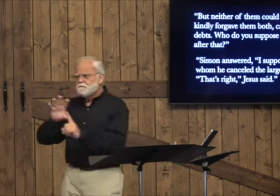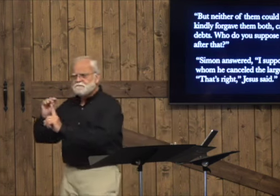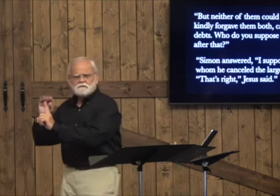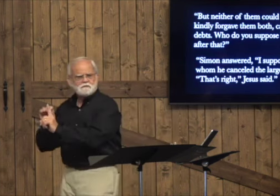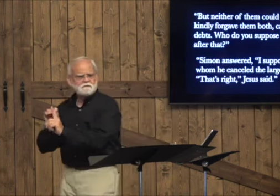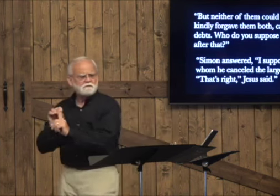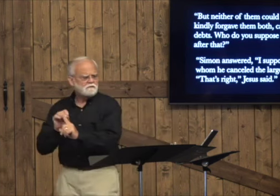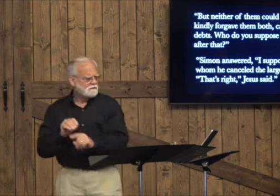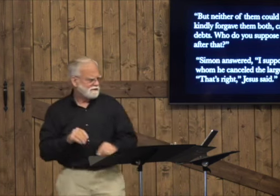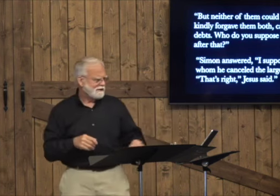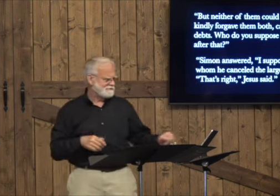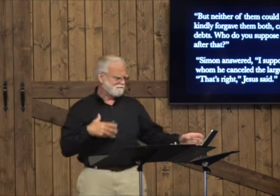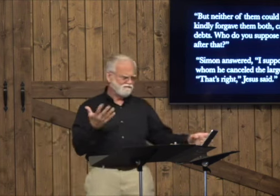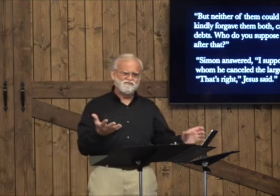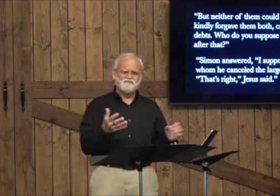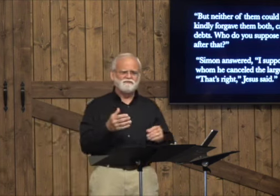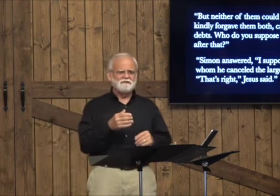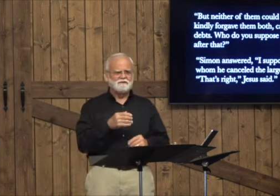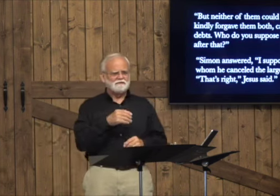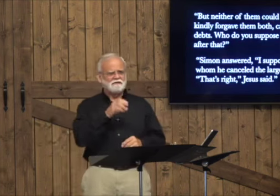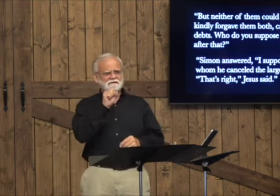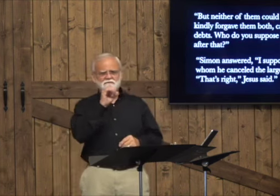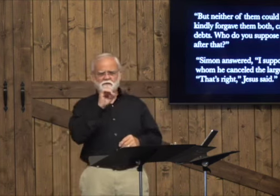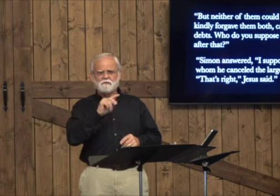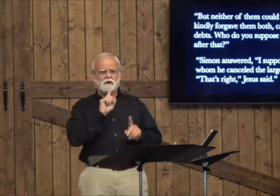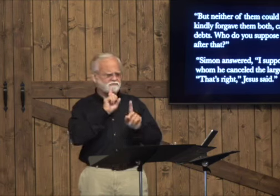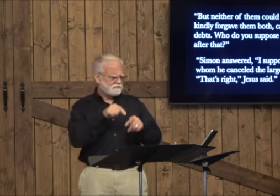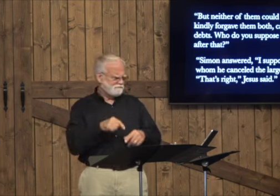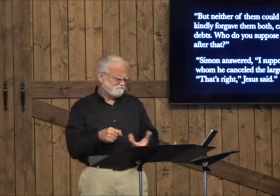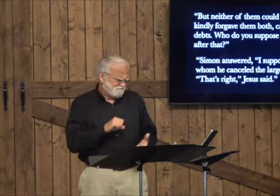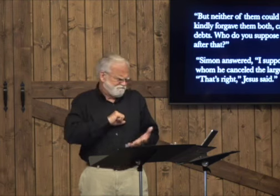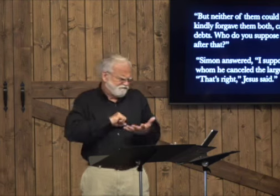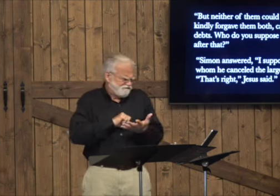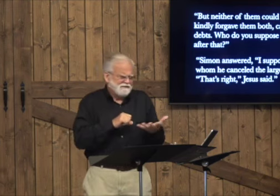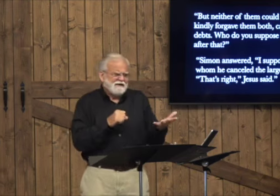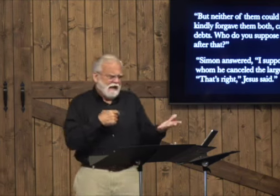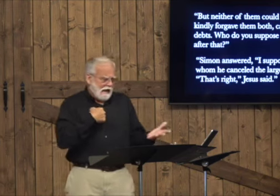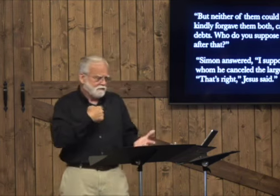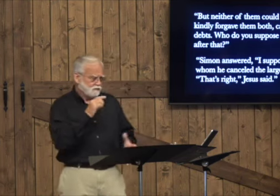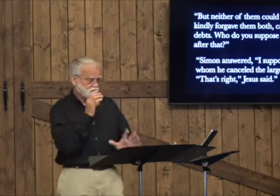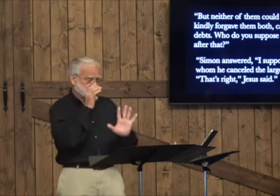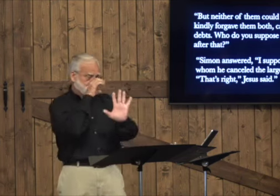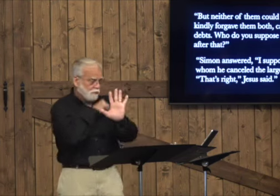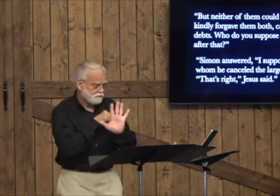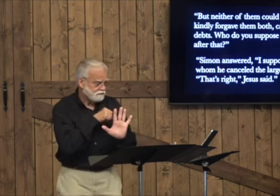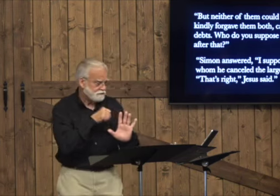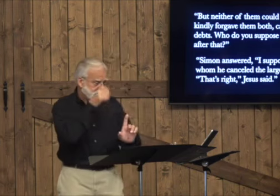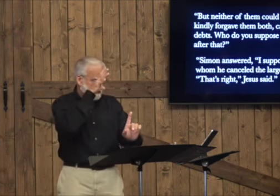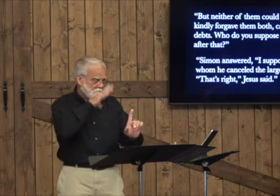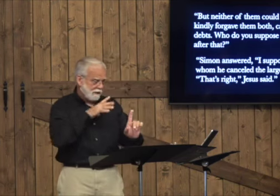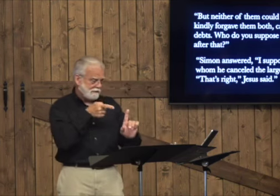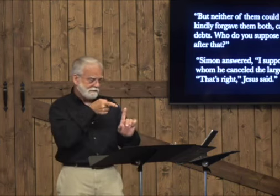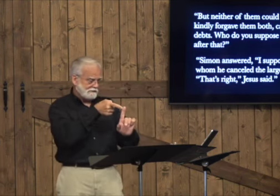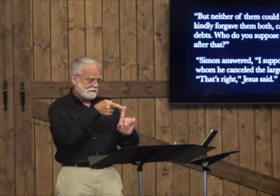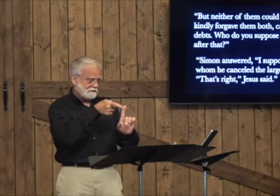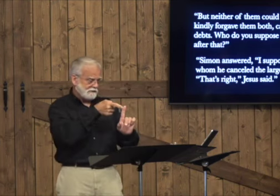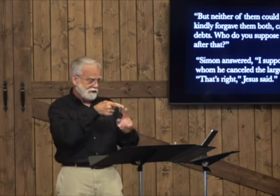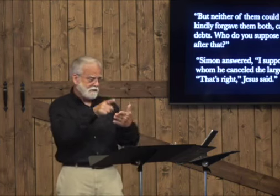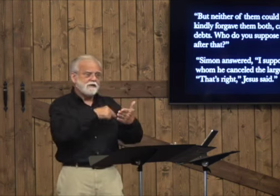man that owed 500? here at 50. And Simon answered him. I suppose the one for whom he